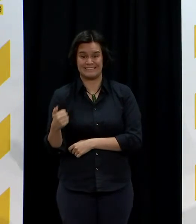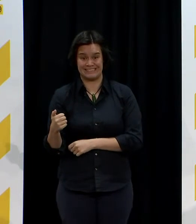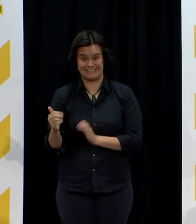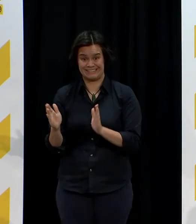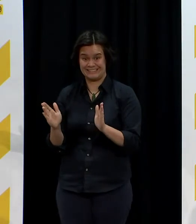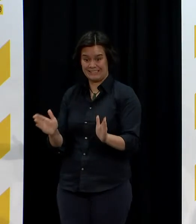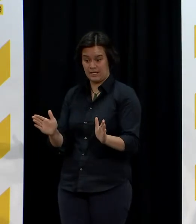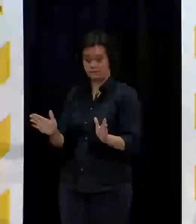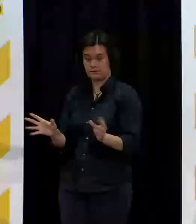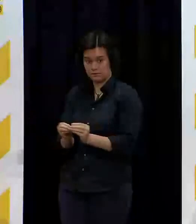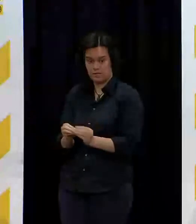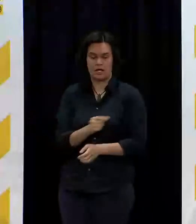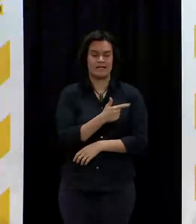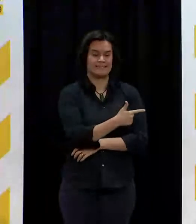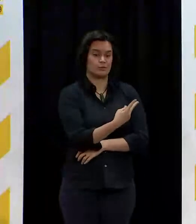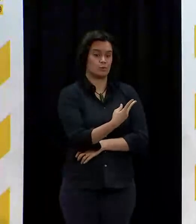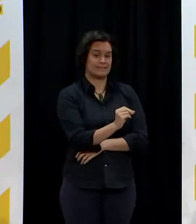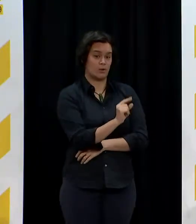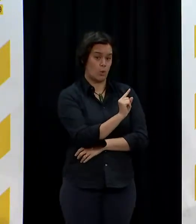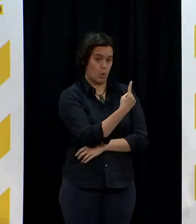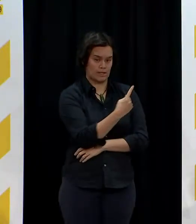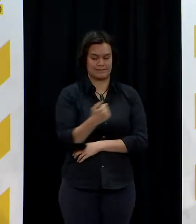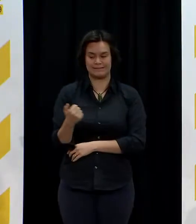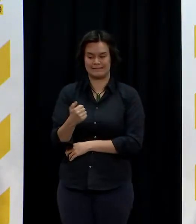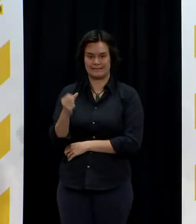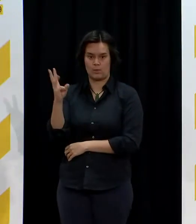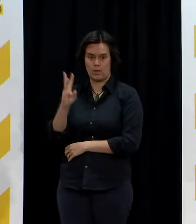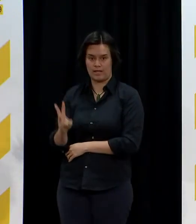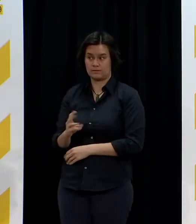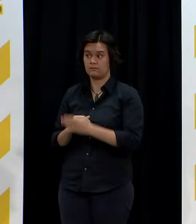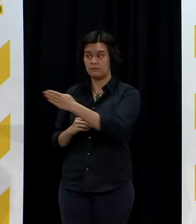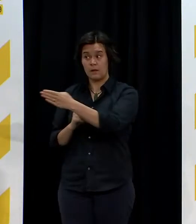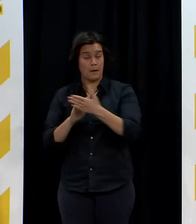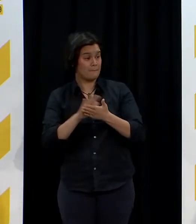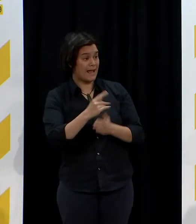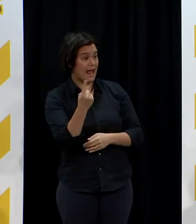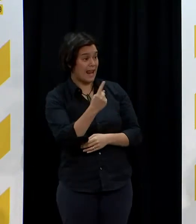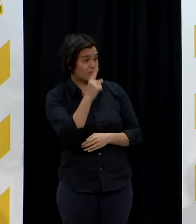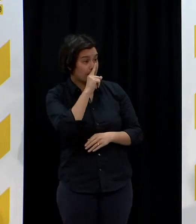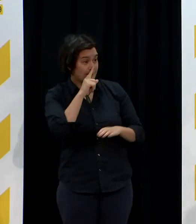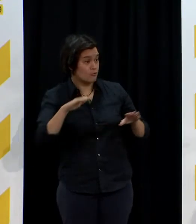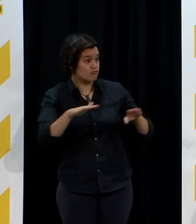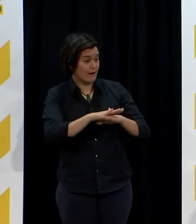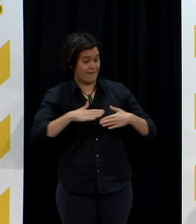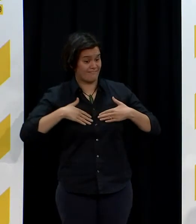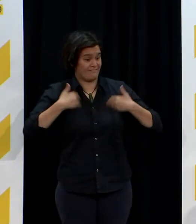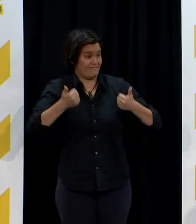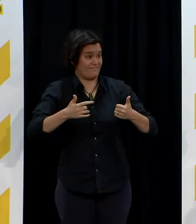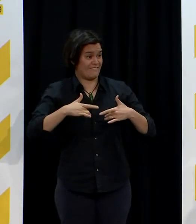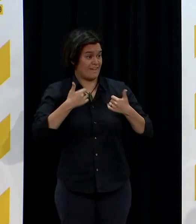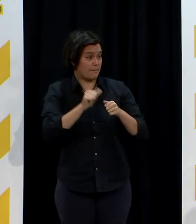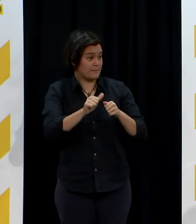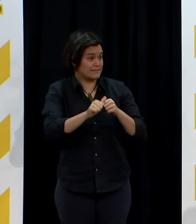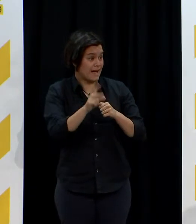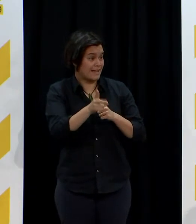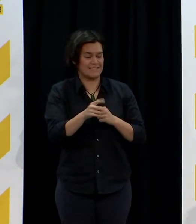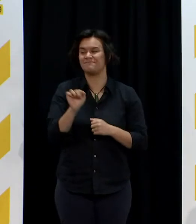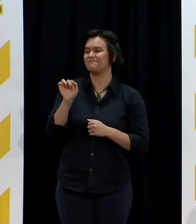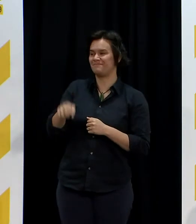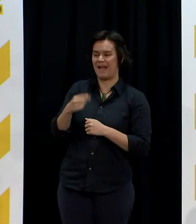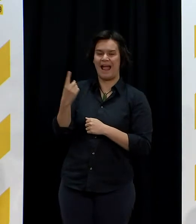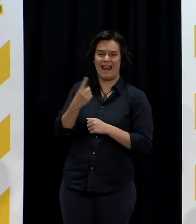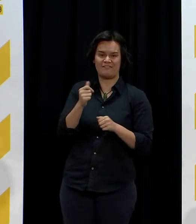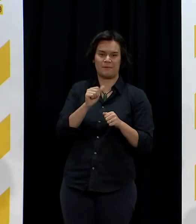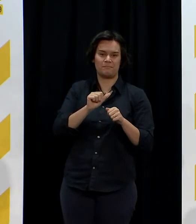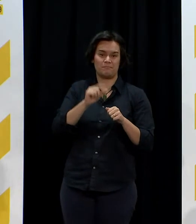in Auckland and 16 in Wellington. So we have 11 recovered. We have 11 recovered. So to your question